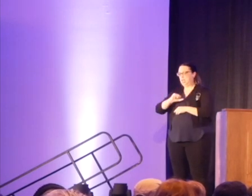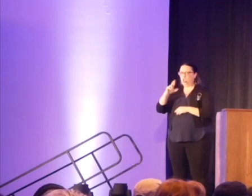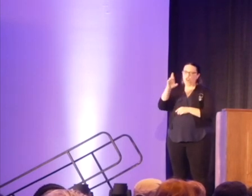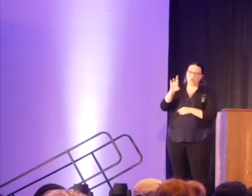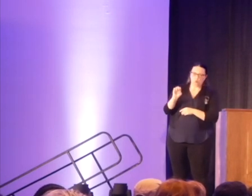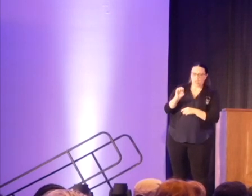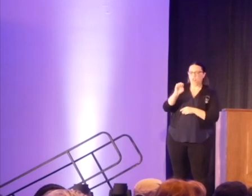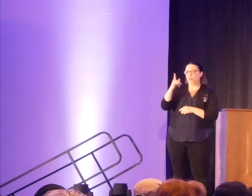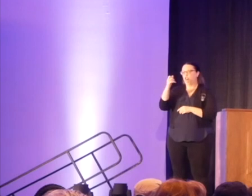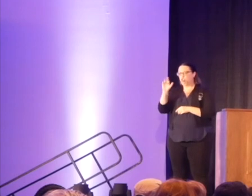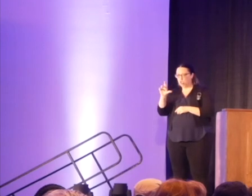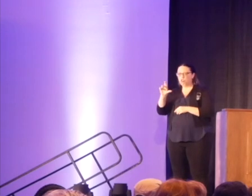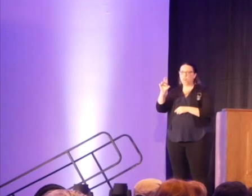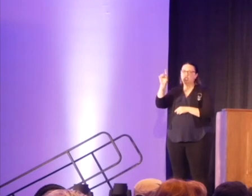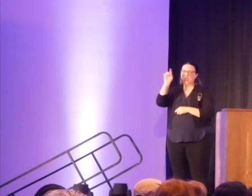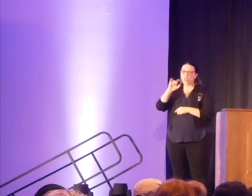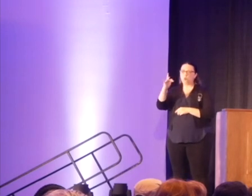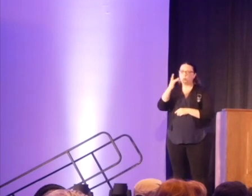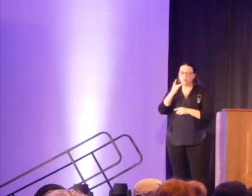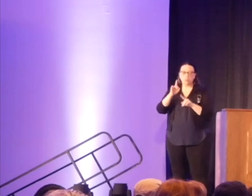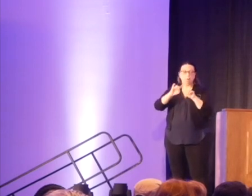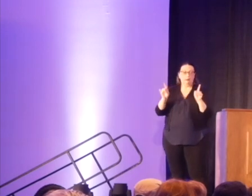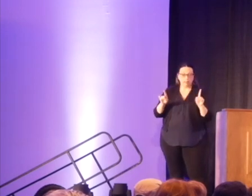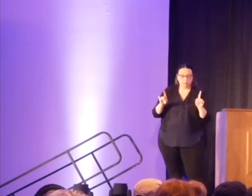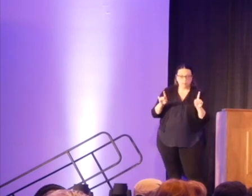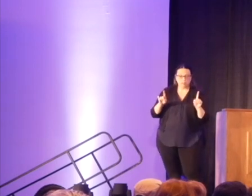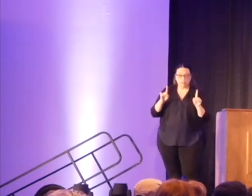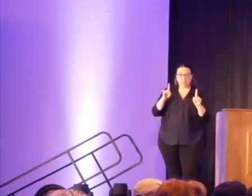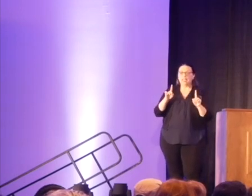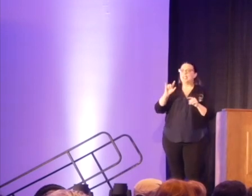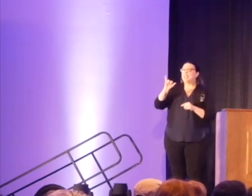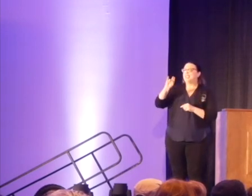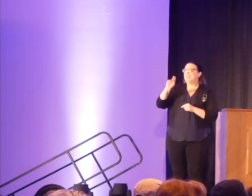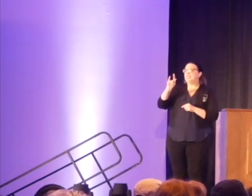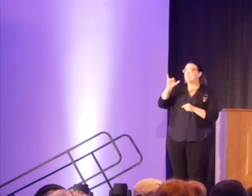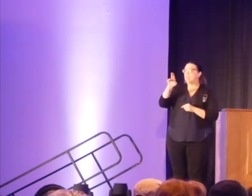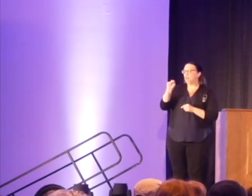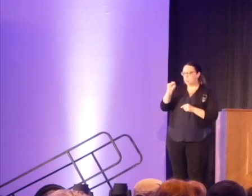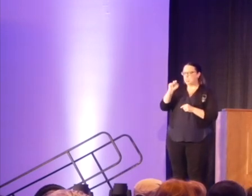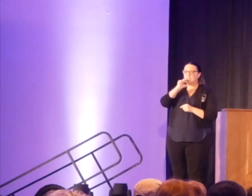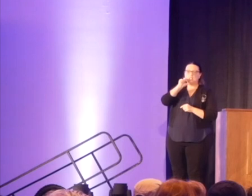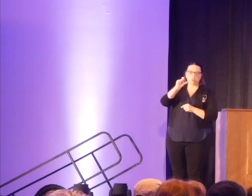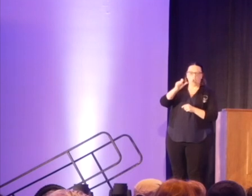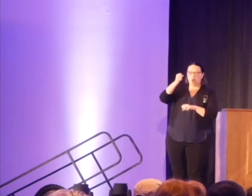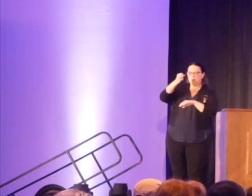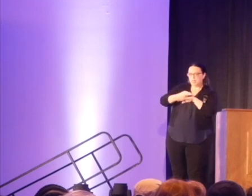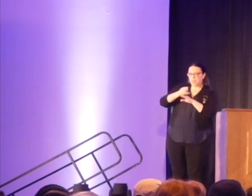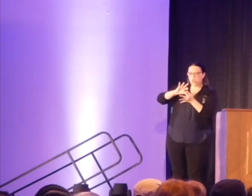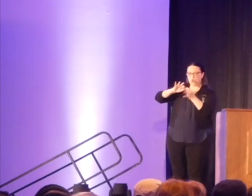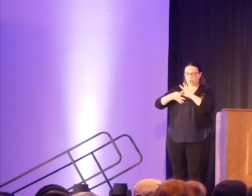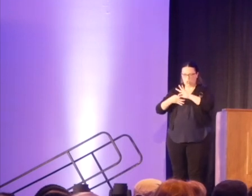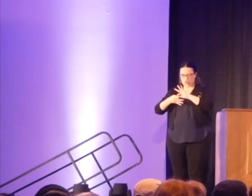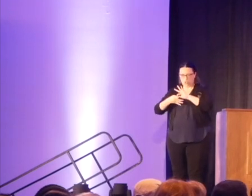sexual orientations. But intention does not trump interpretation. So if